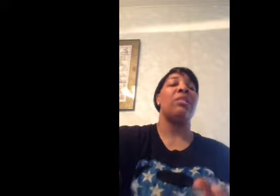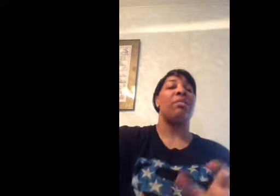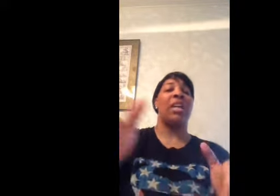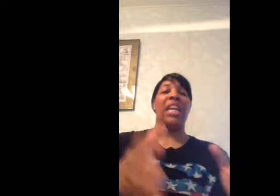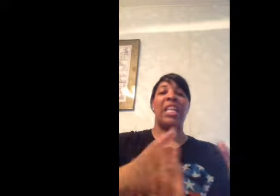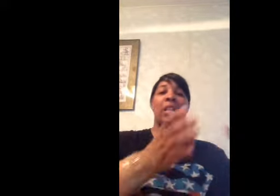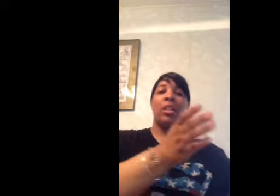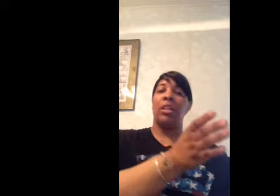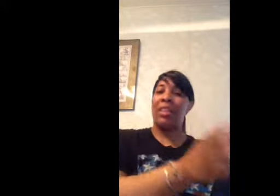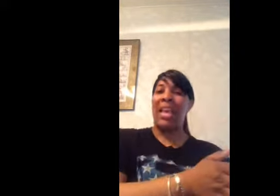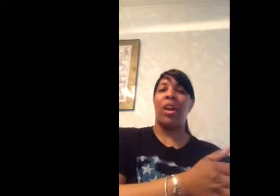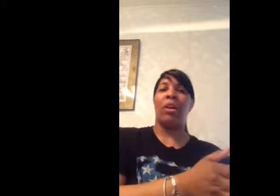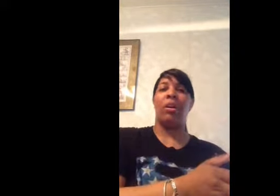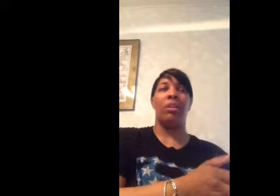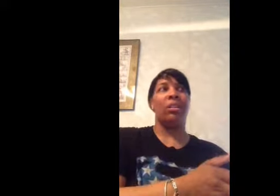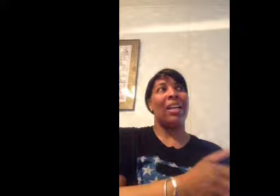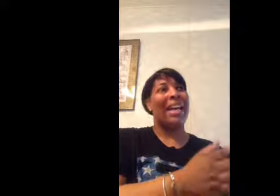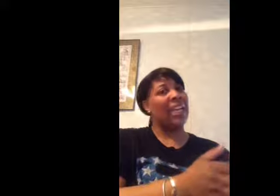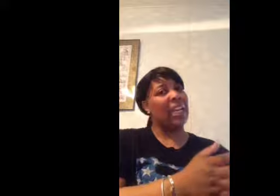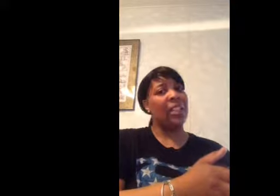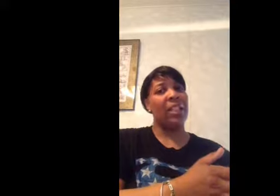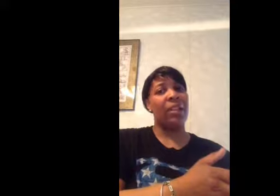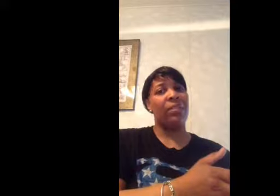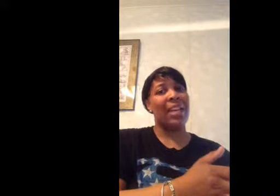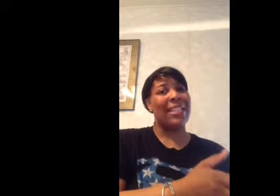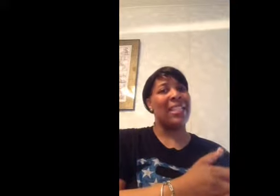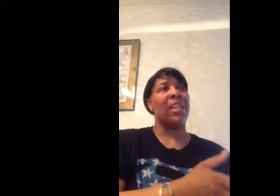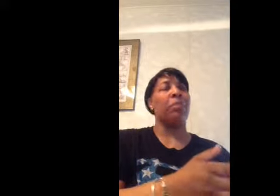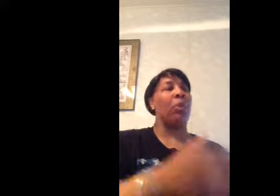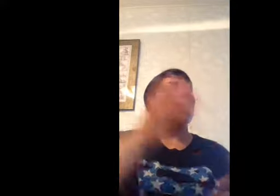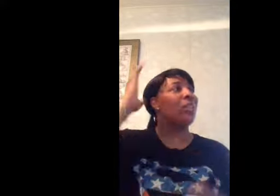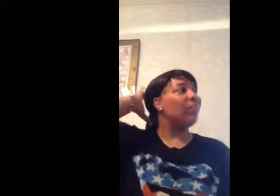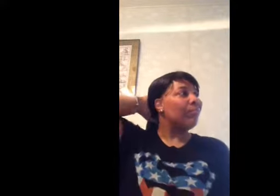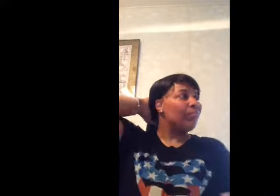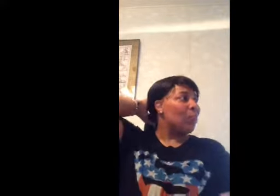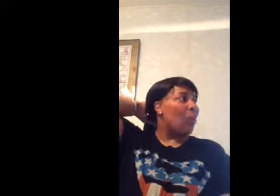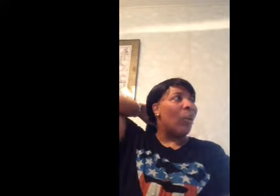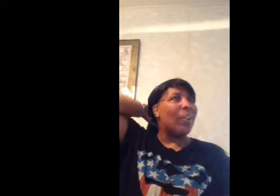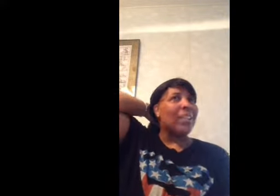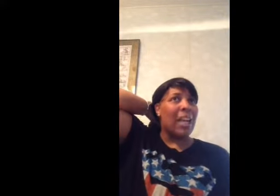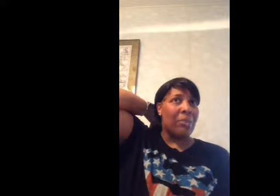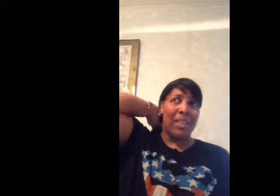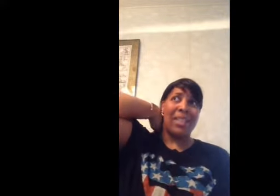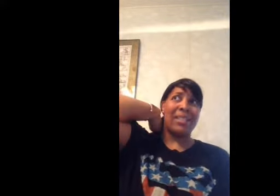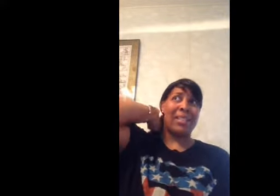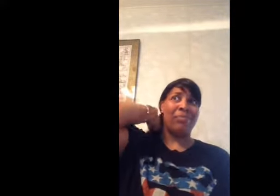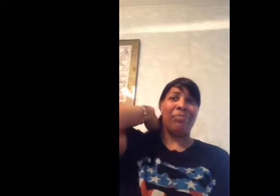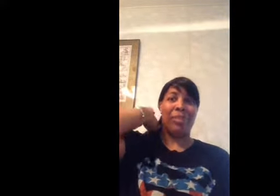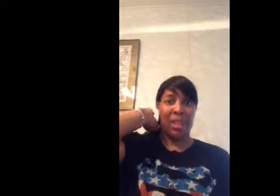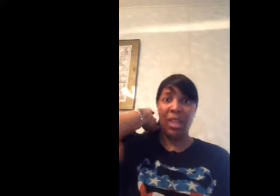in there. I can't live as a sick person all the time because then